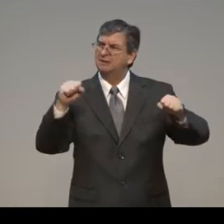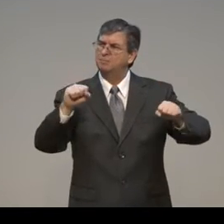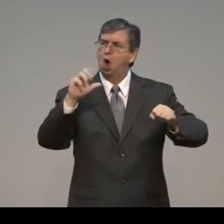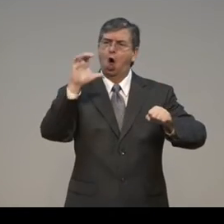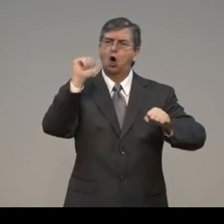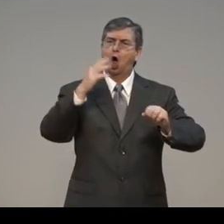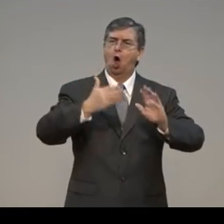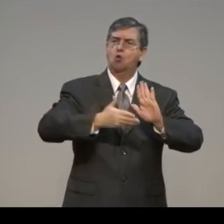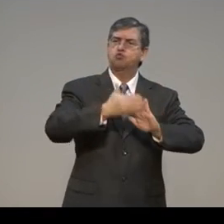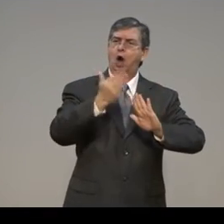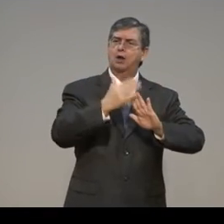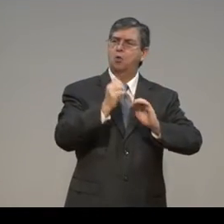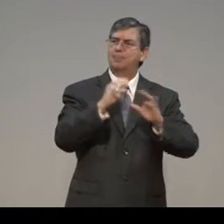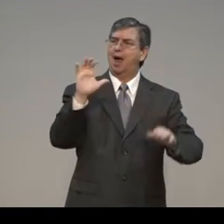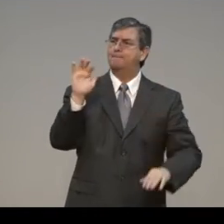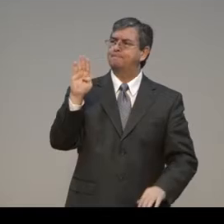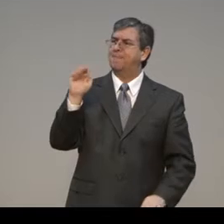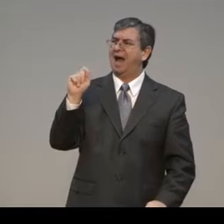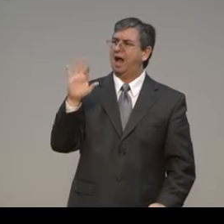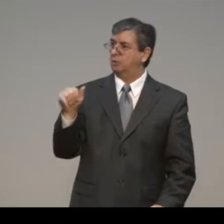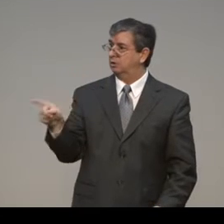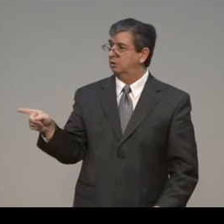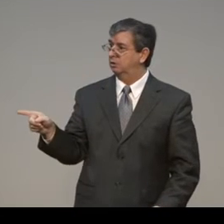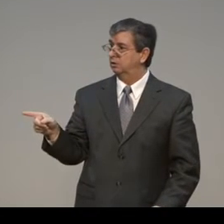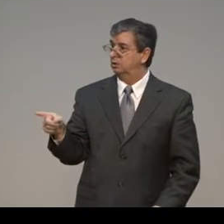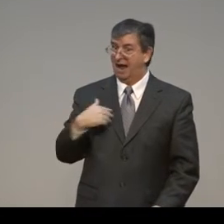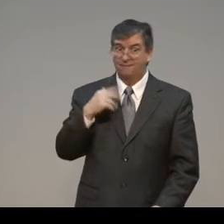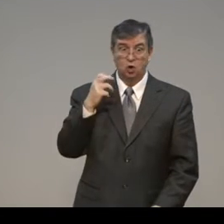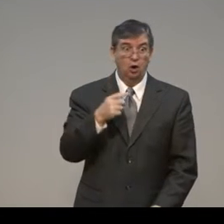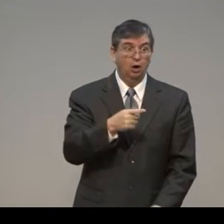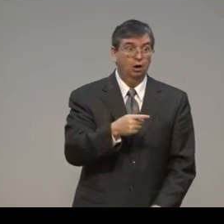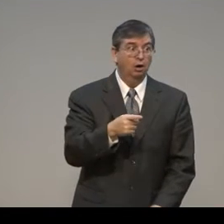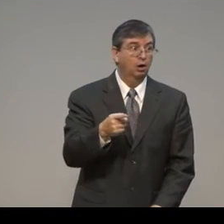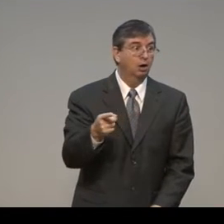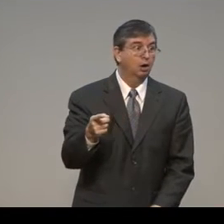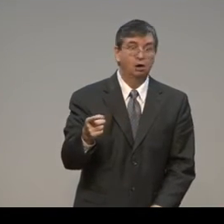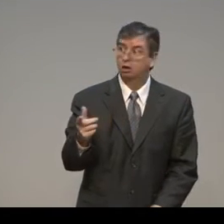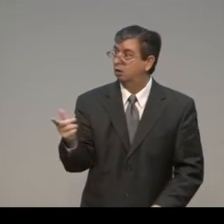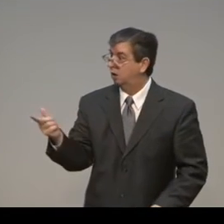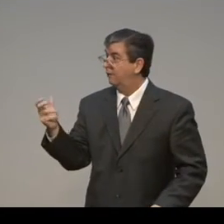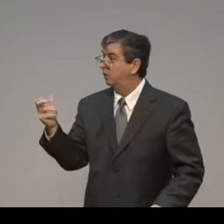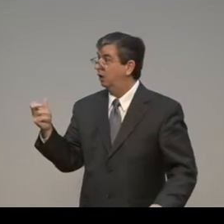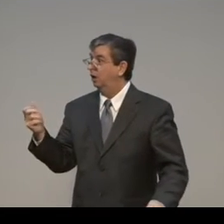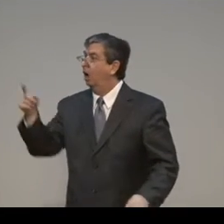Go run the battery. So, do you all, have you ever heard that a car could run without batteries?